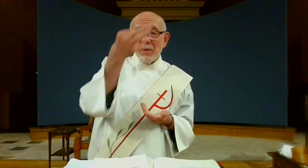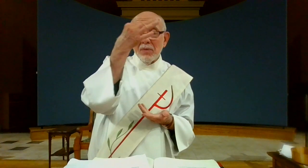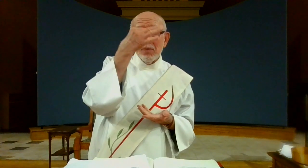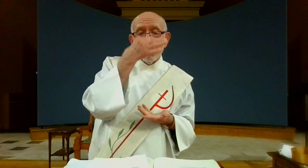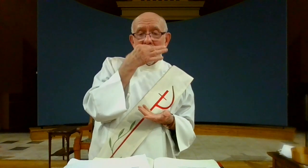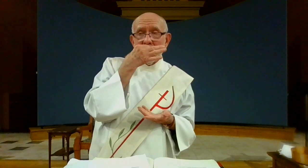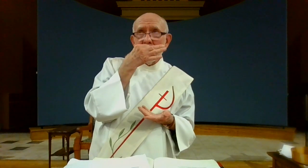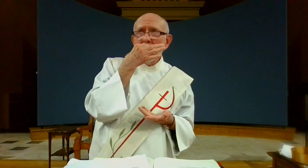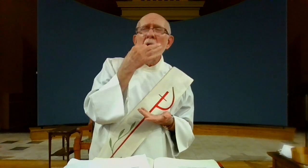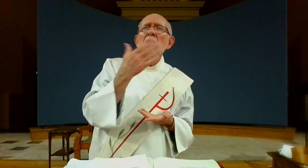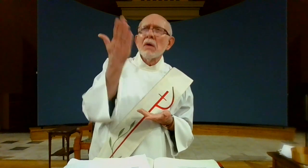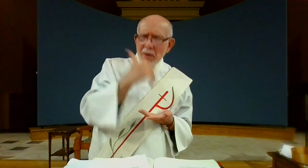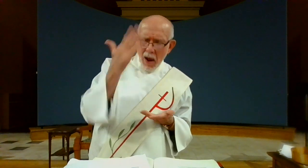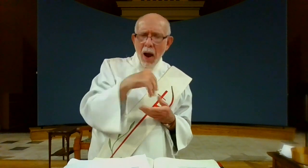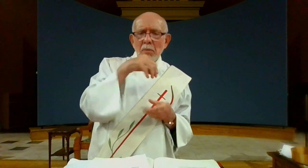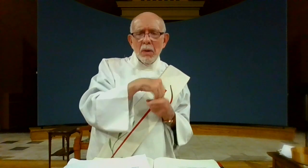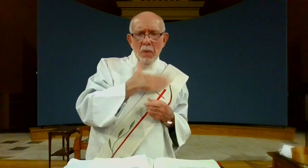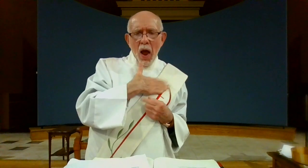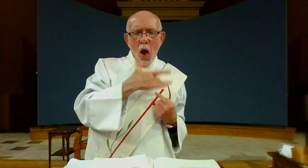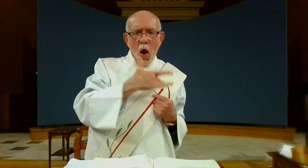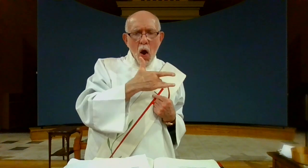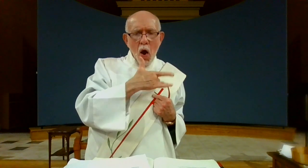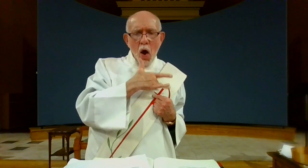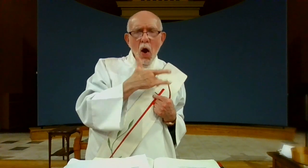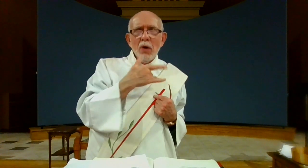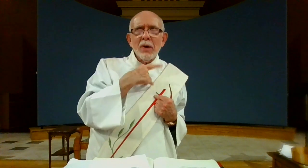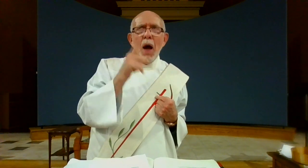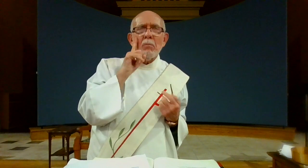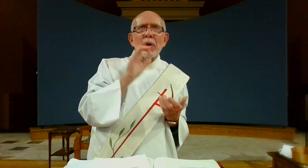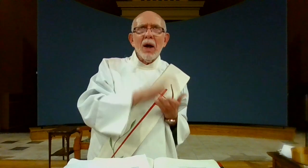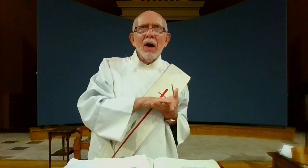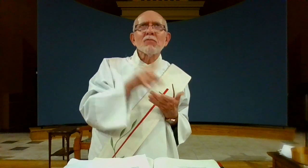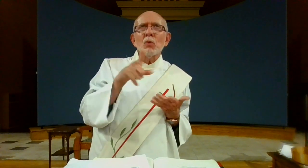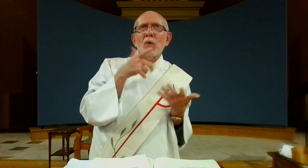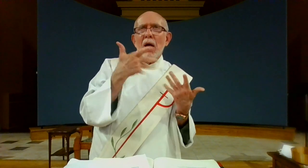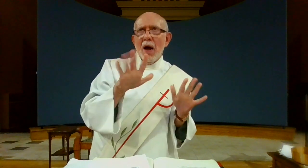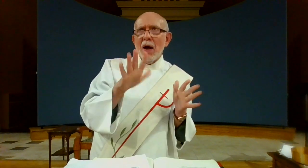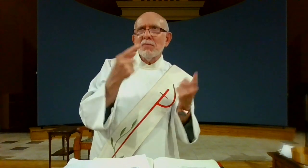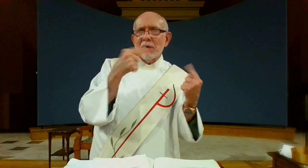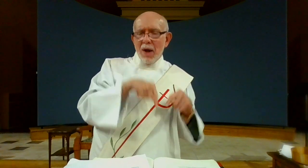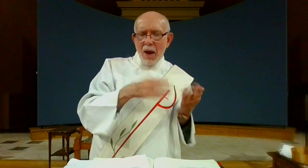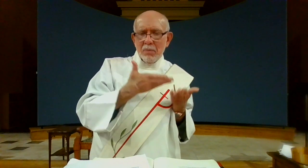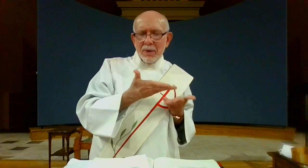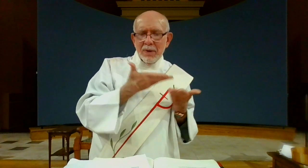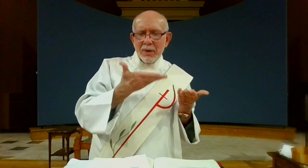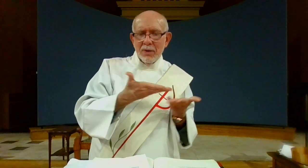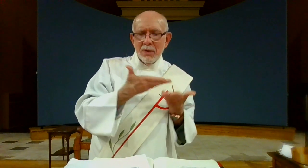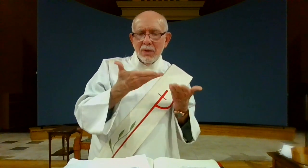Since I cannot at this moment receive you sacramentally Come at least spiritually into my heart I embrace